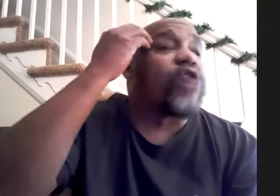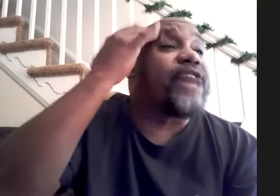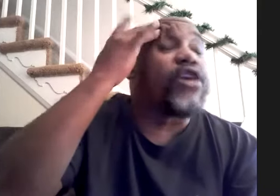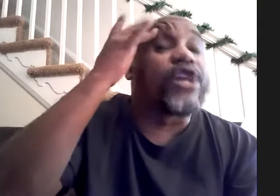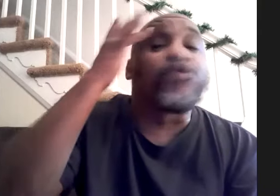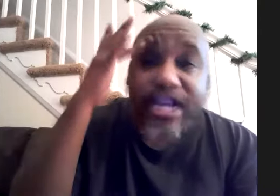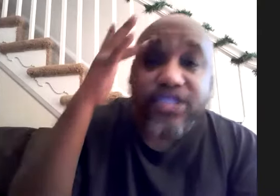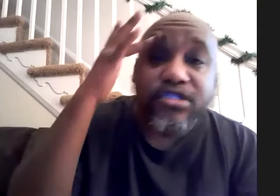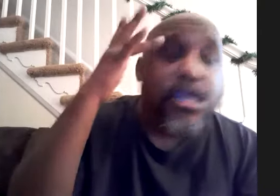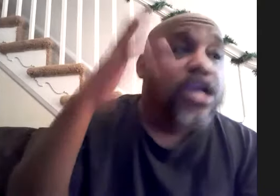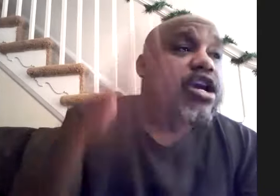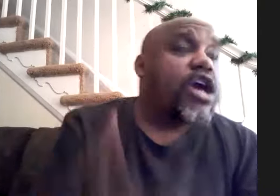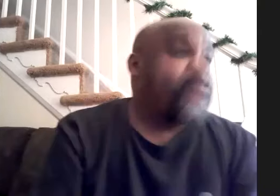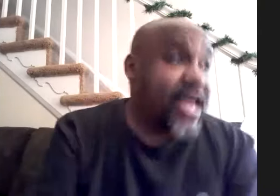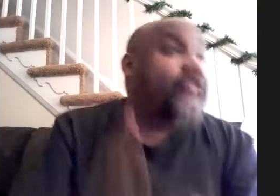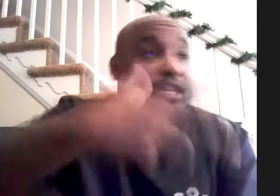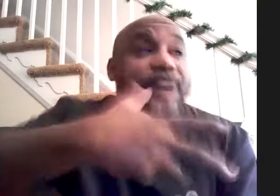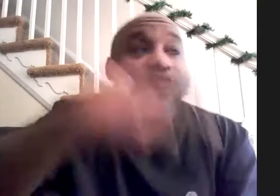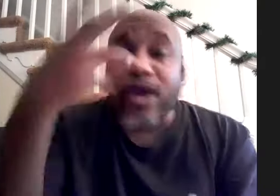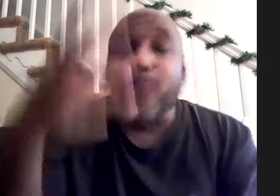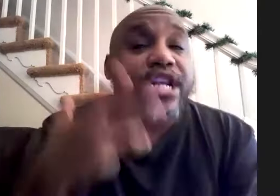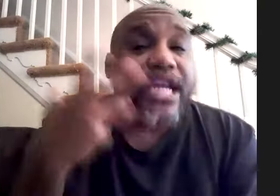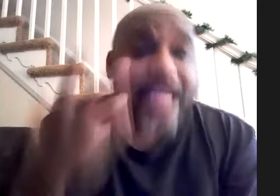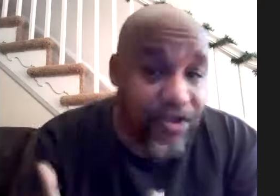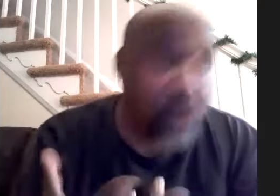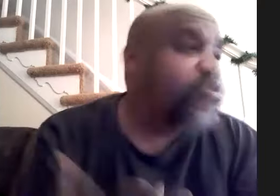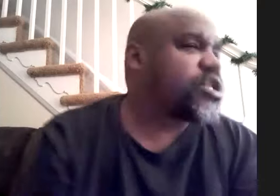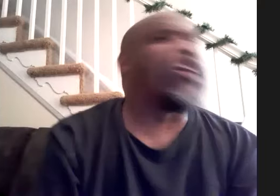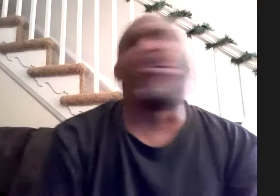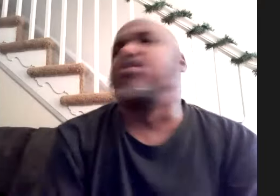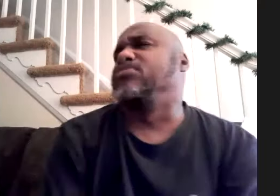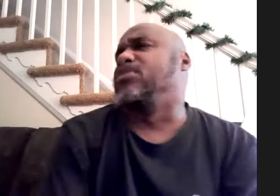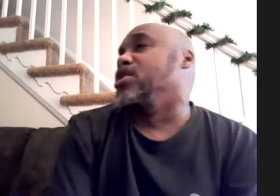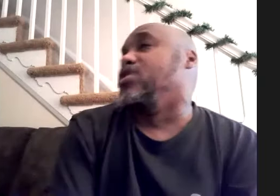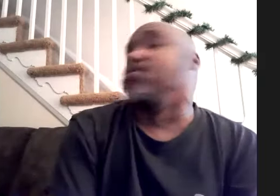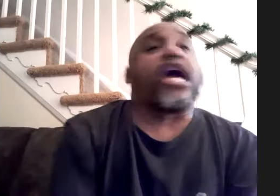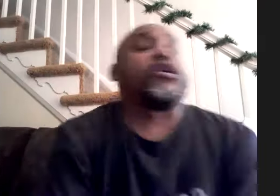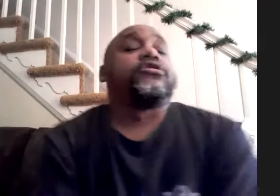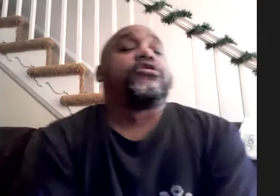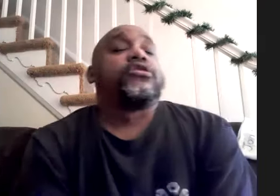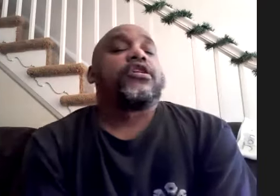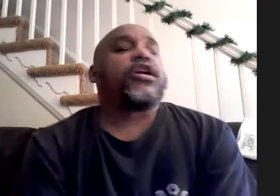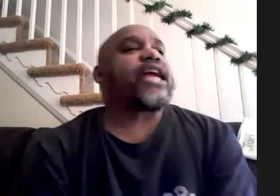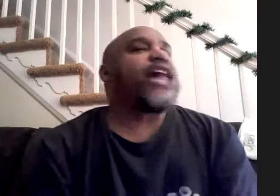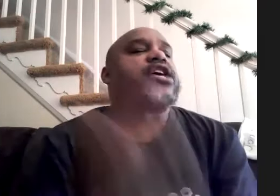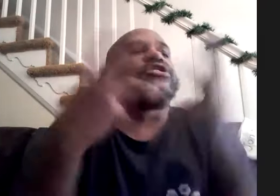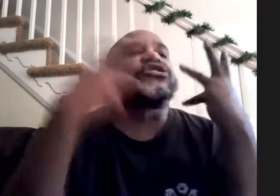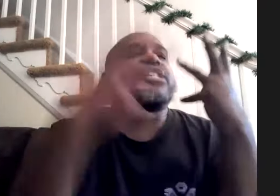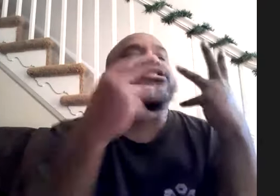and already written and then the stuff that we have written together it was like oh okay again it just it just